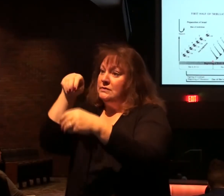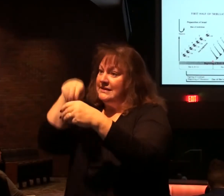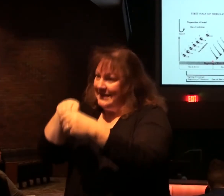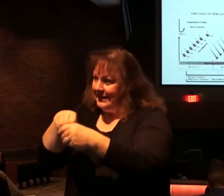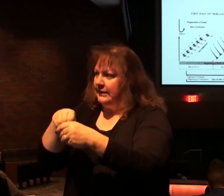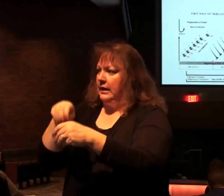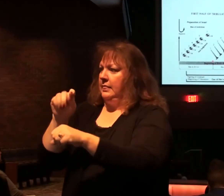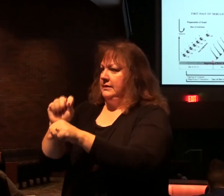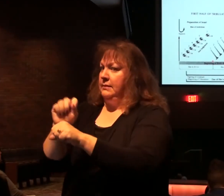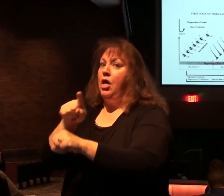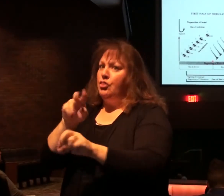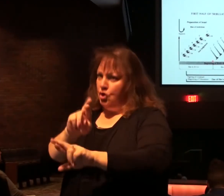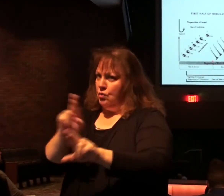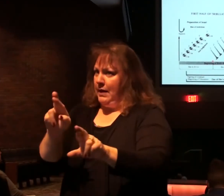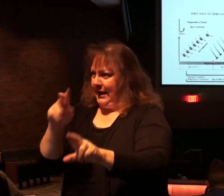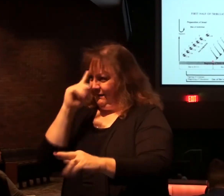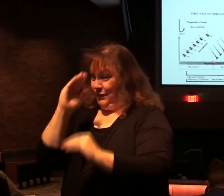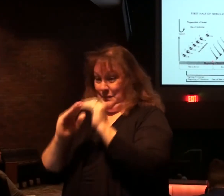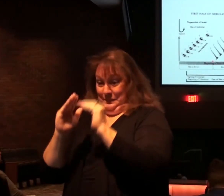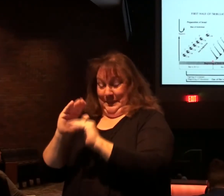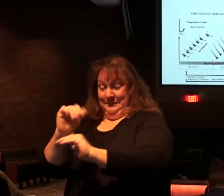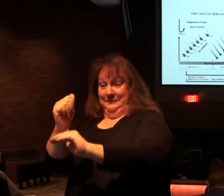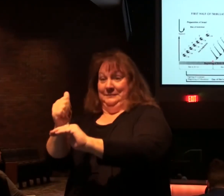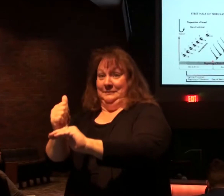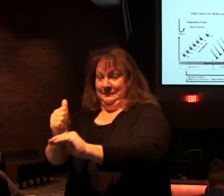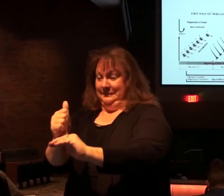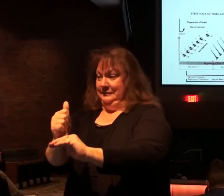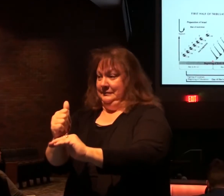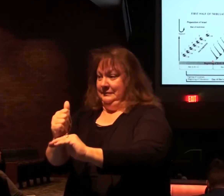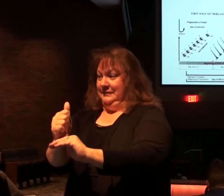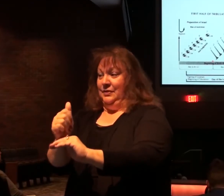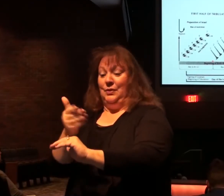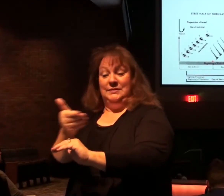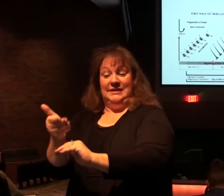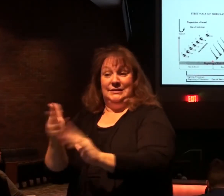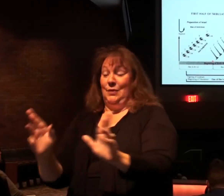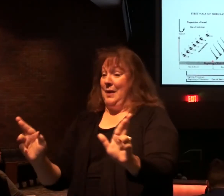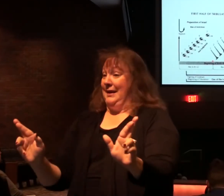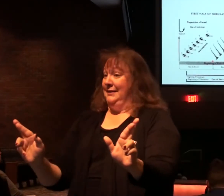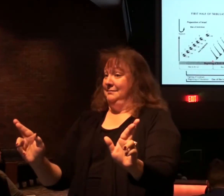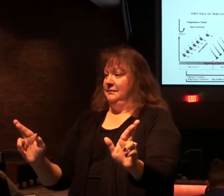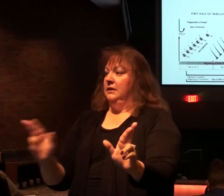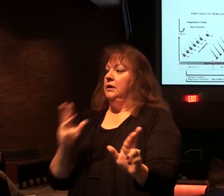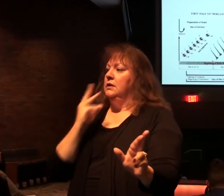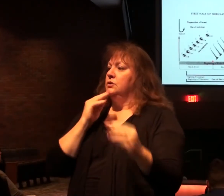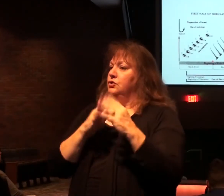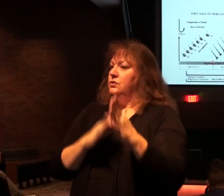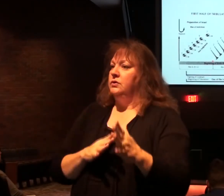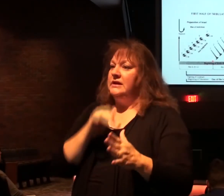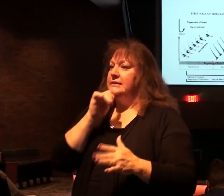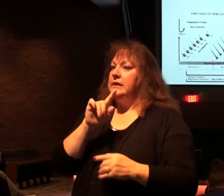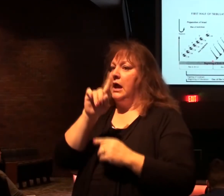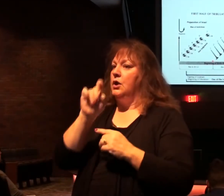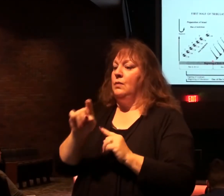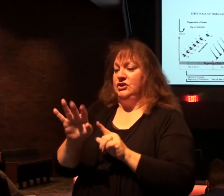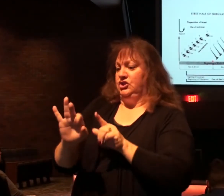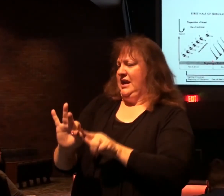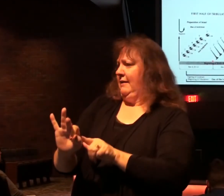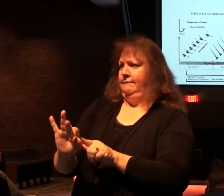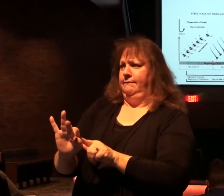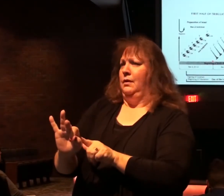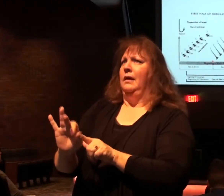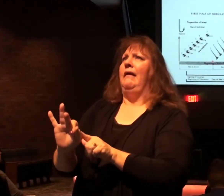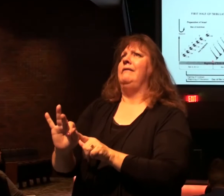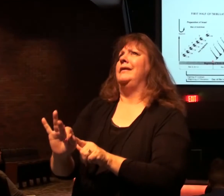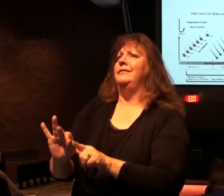temple. So they'll be ready when it's built. In that article, the Jewish leaders remarked, it's not a question of this, it's a